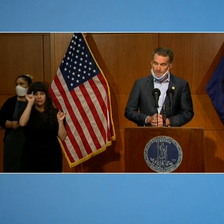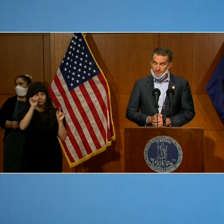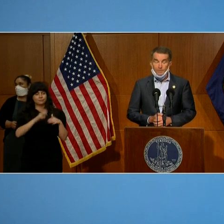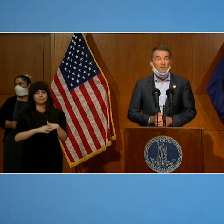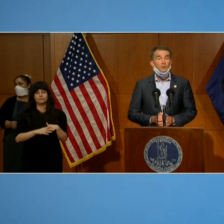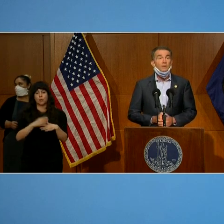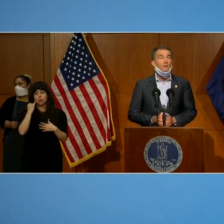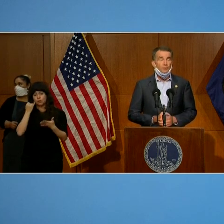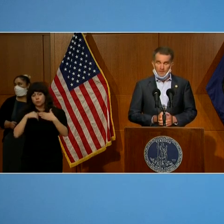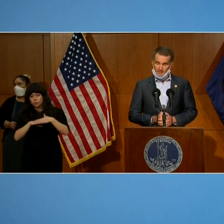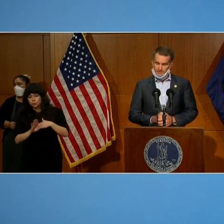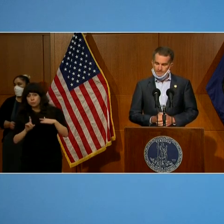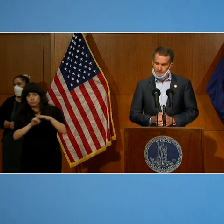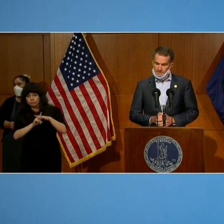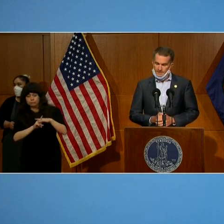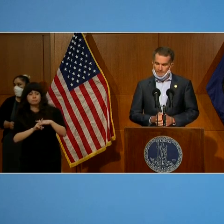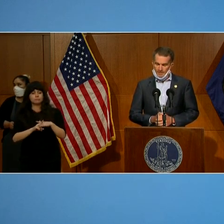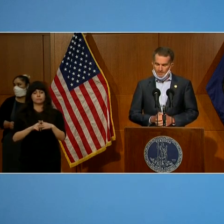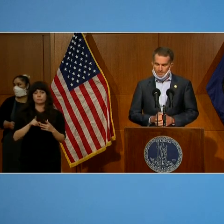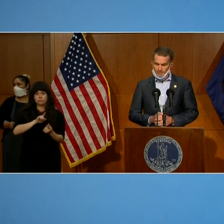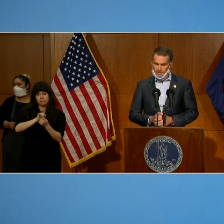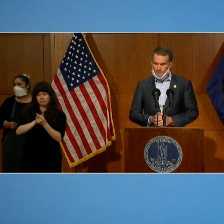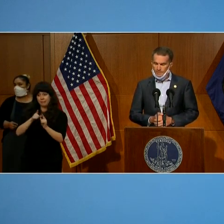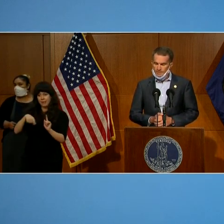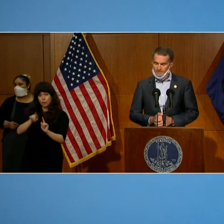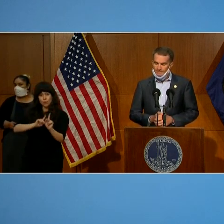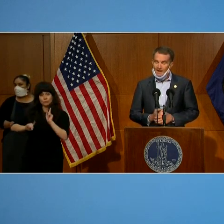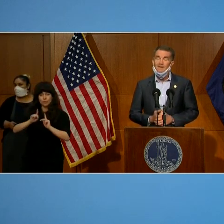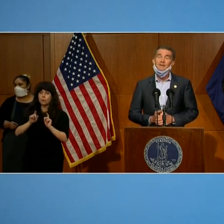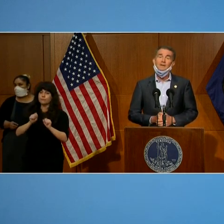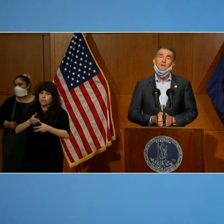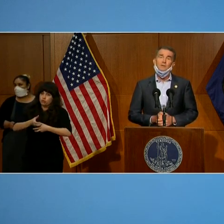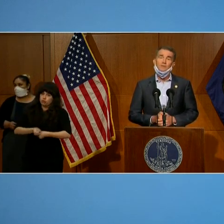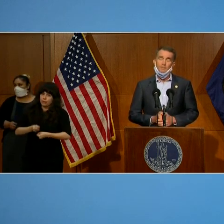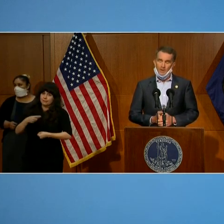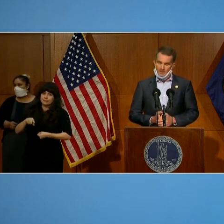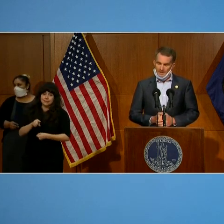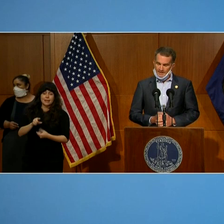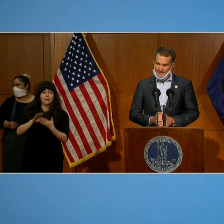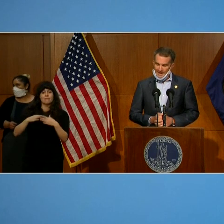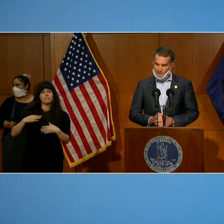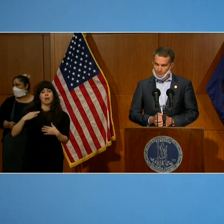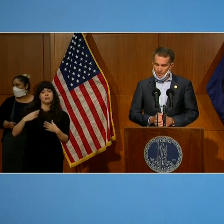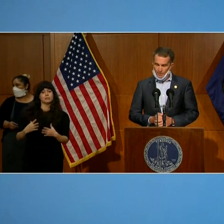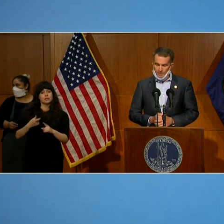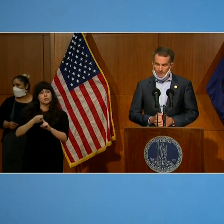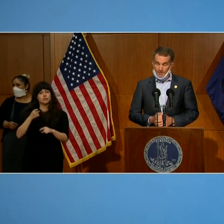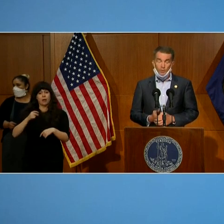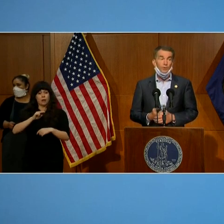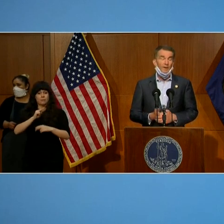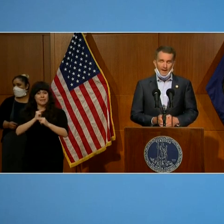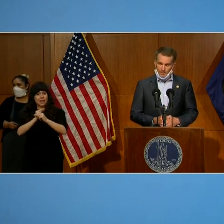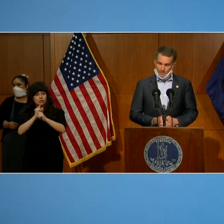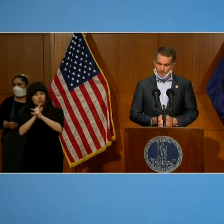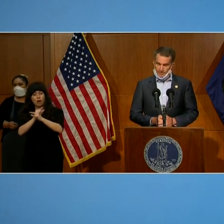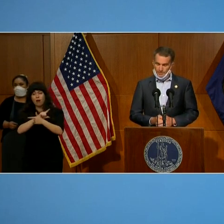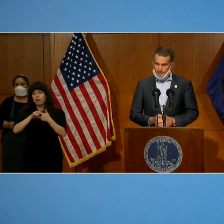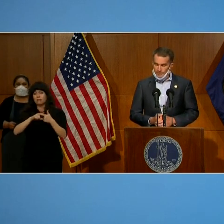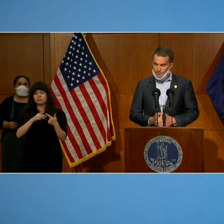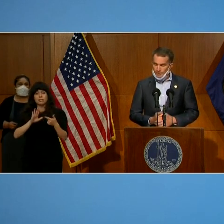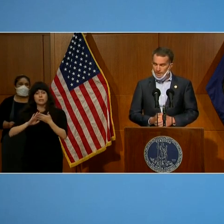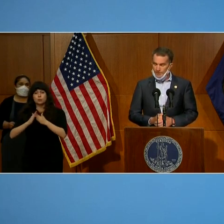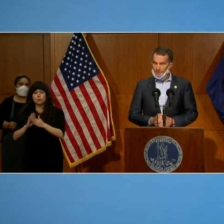you'll meet people that you can trust. Members of the community. Volunteers from our National Guard. Your neighbors.